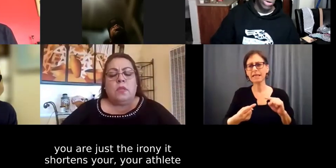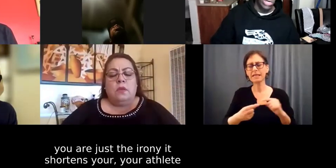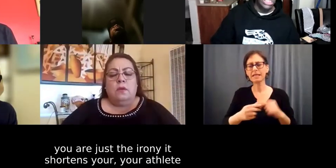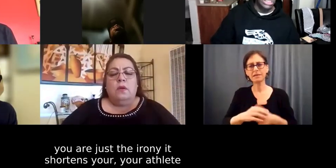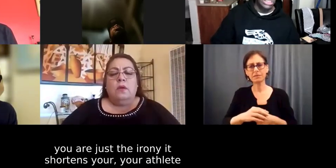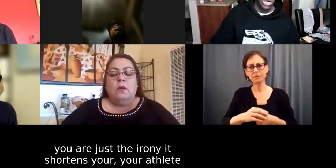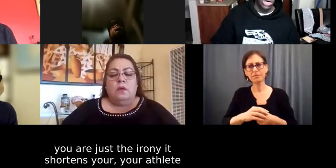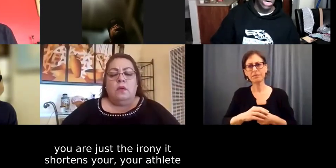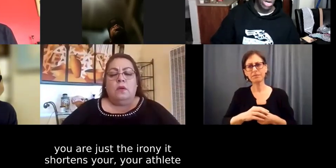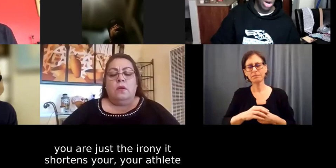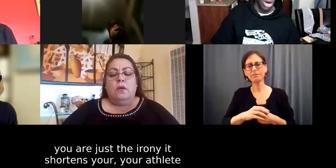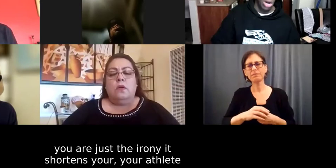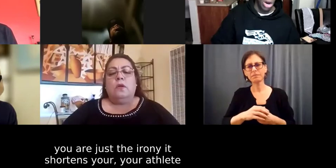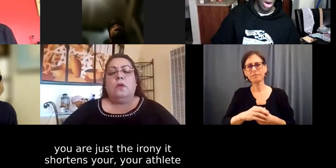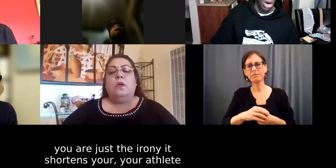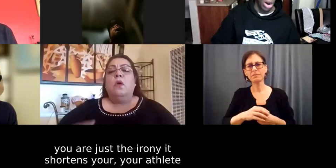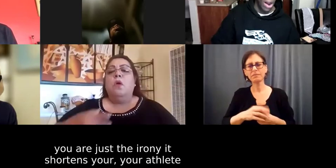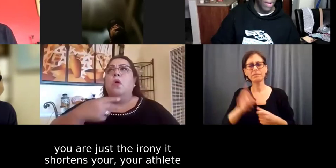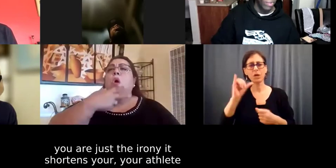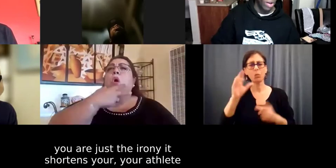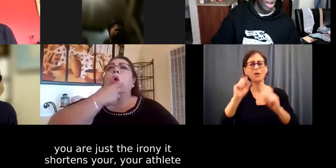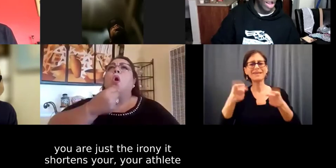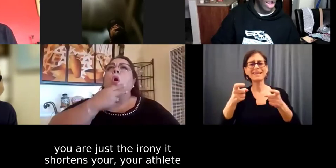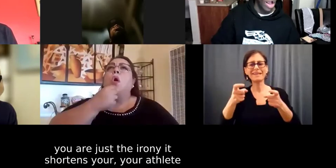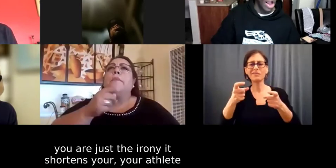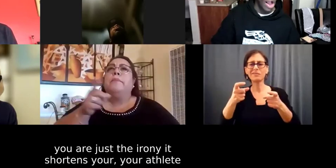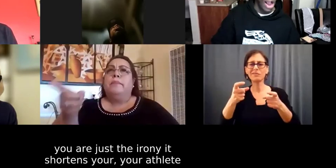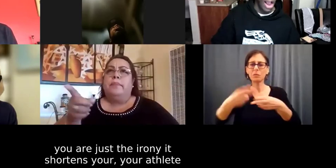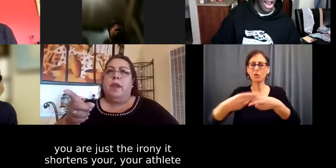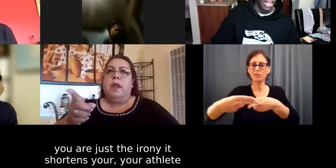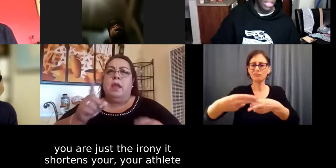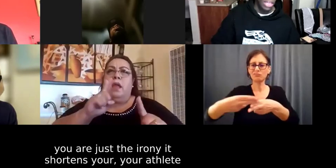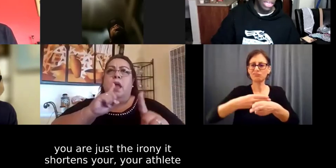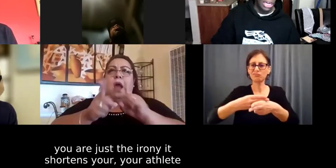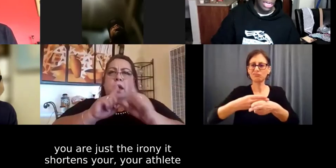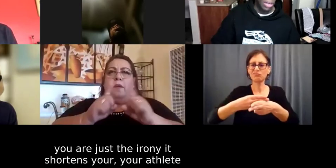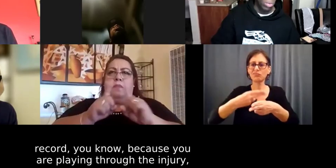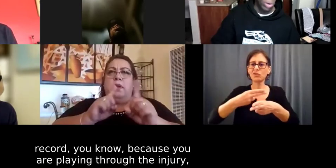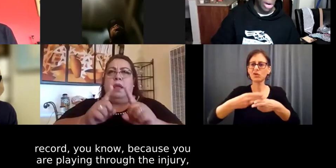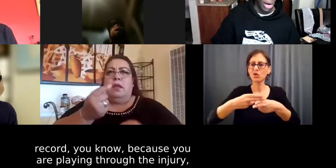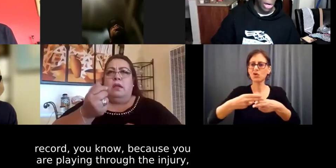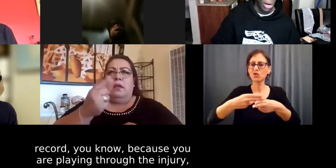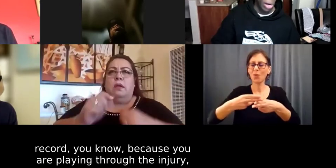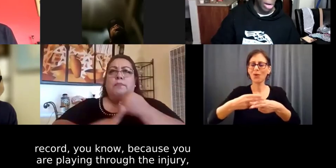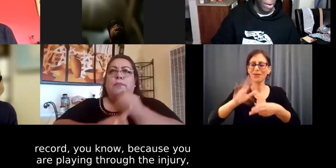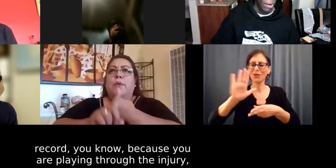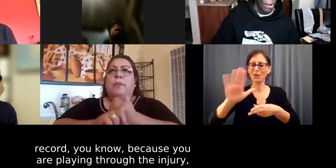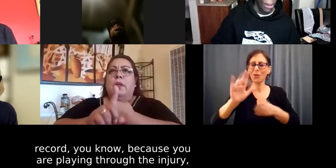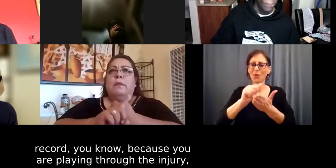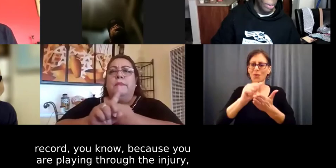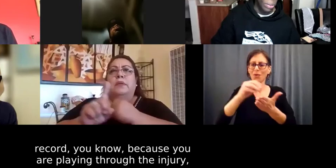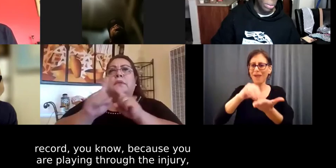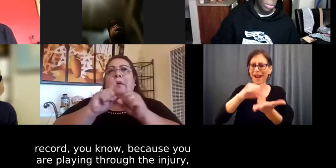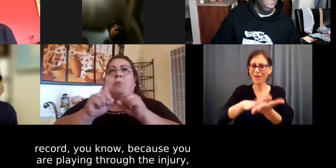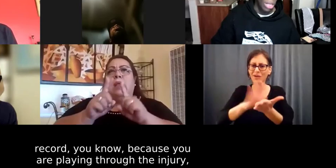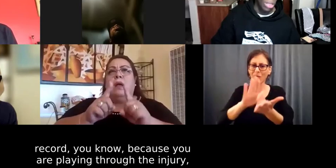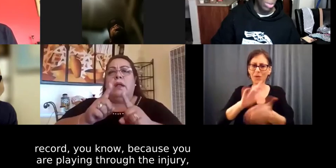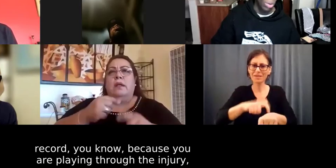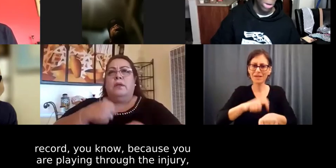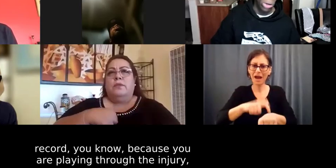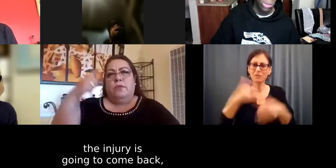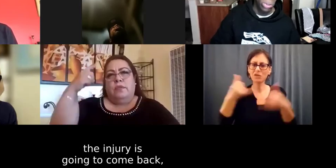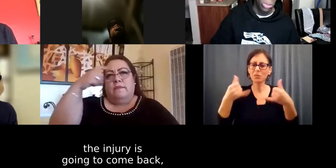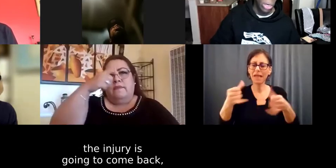all of that recognize. We voll there's a field called football. And that can create